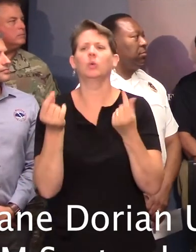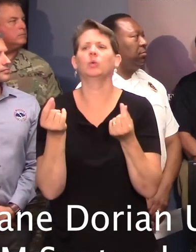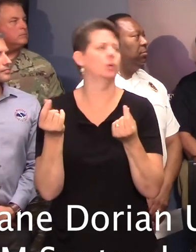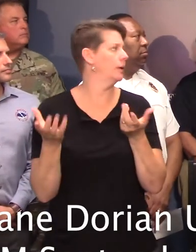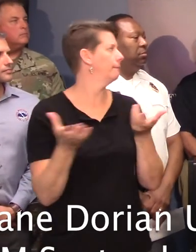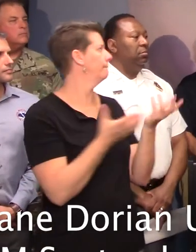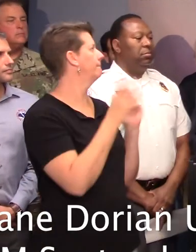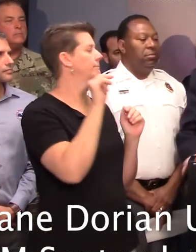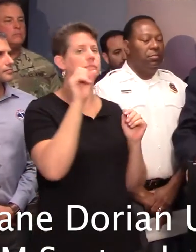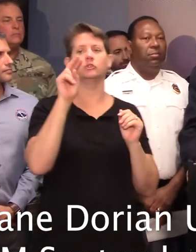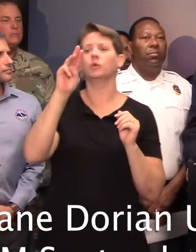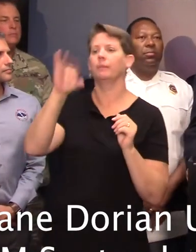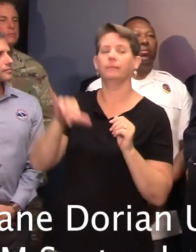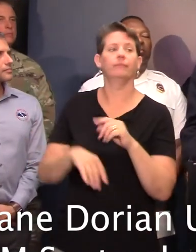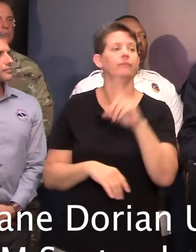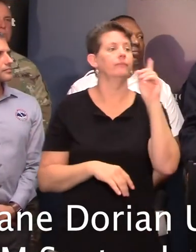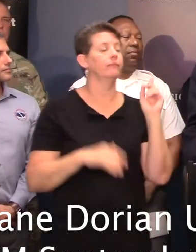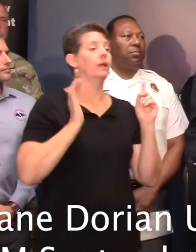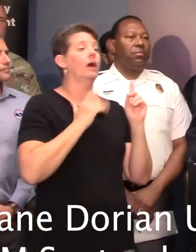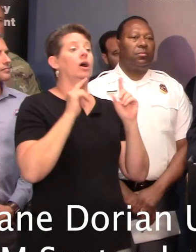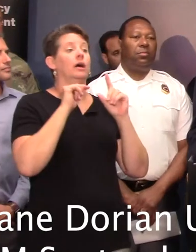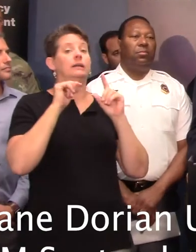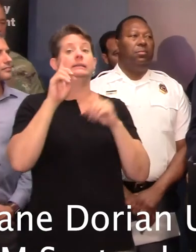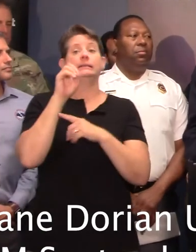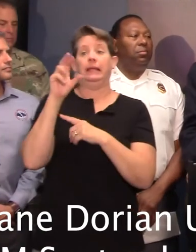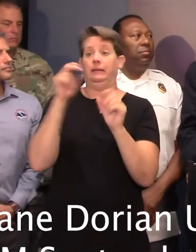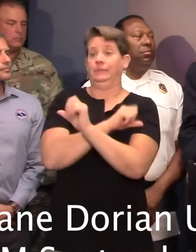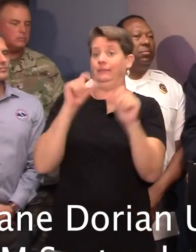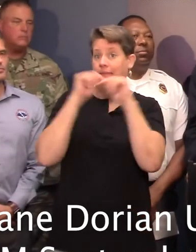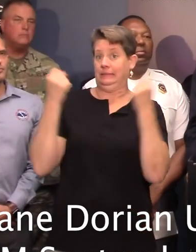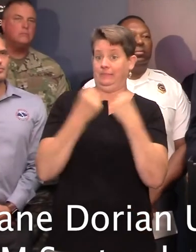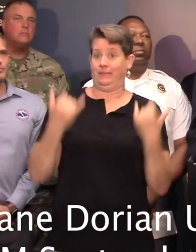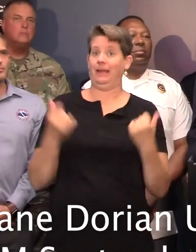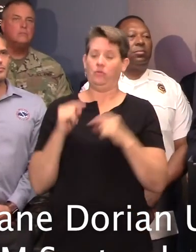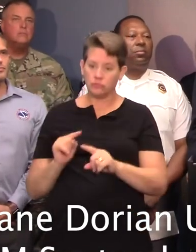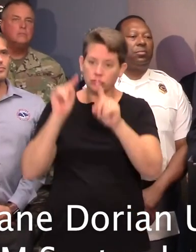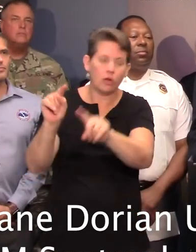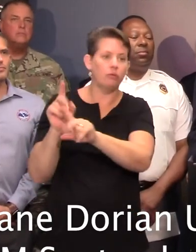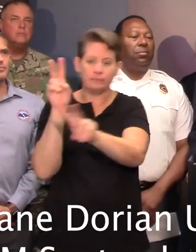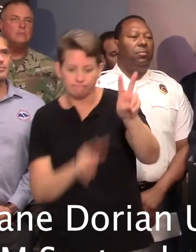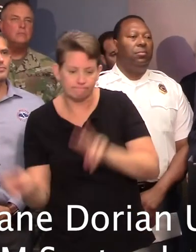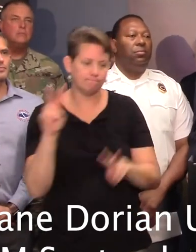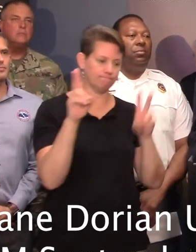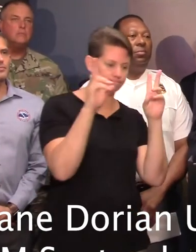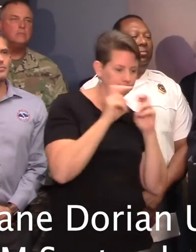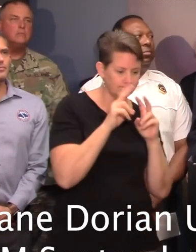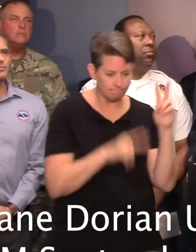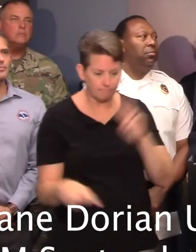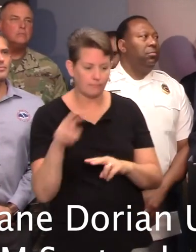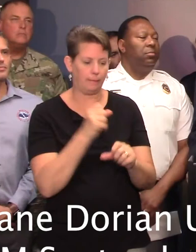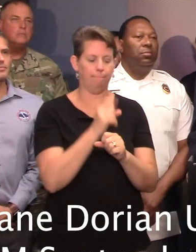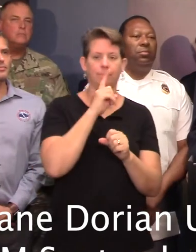Mr. Toob? Our team, dam safety team, is out there looking at putting eyes on, assessing it, looking to make sure the